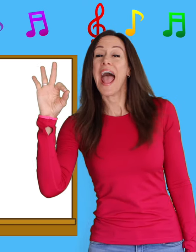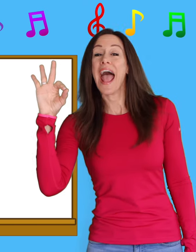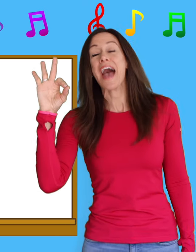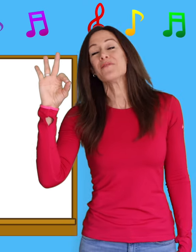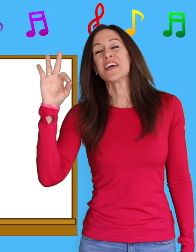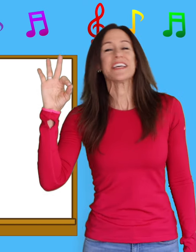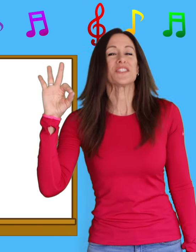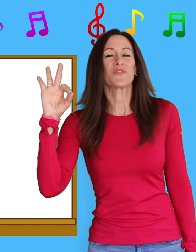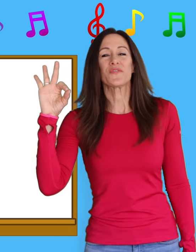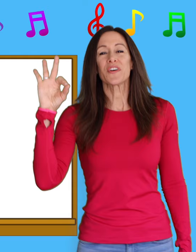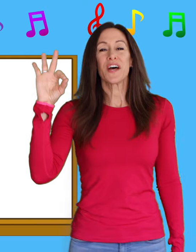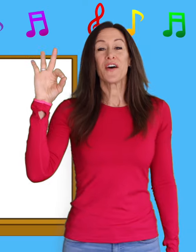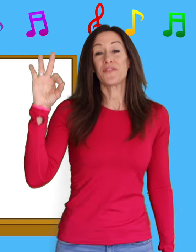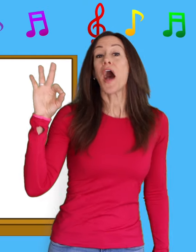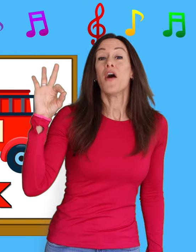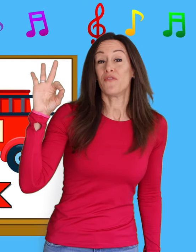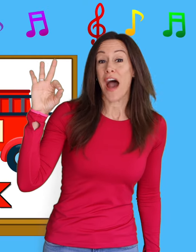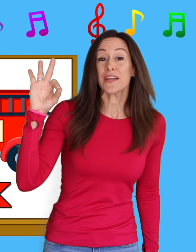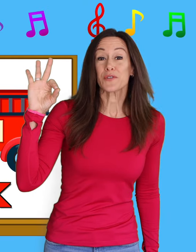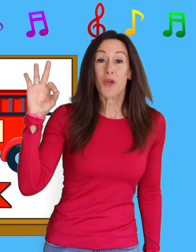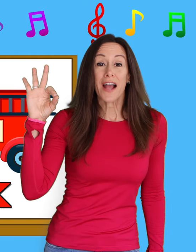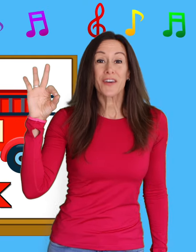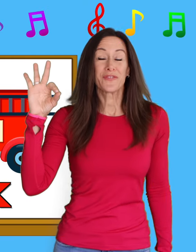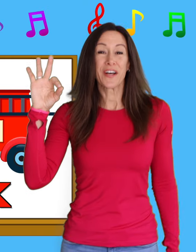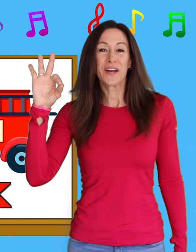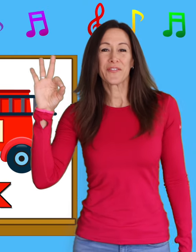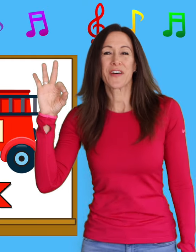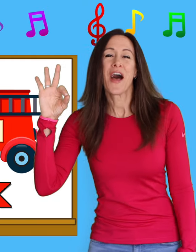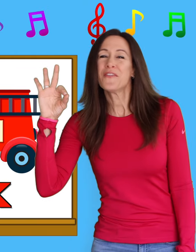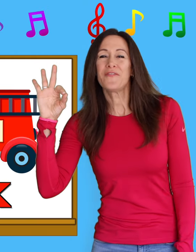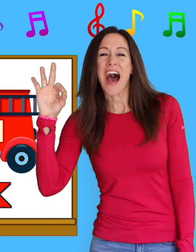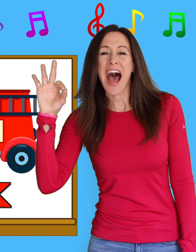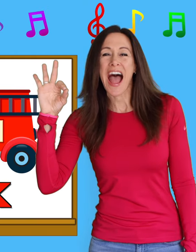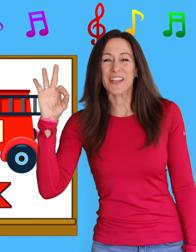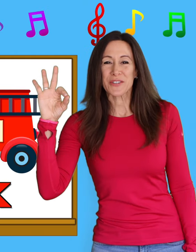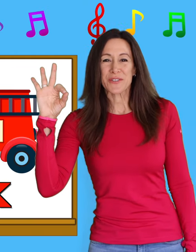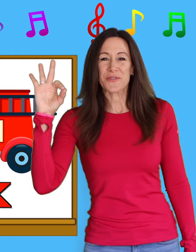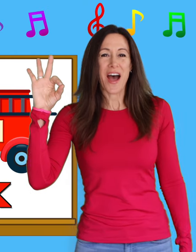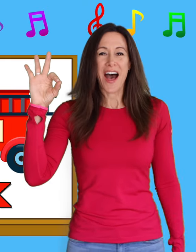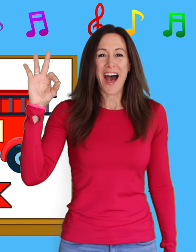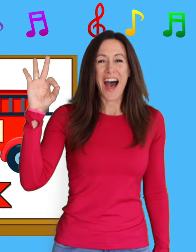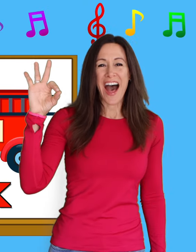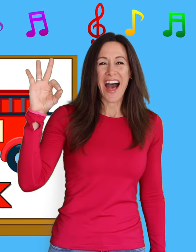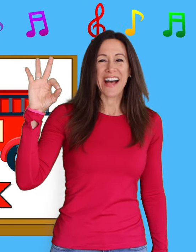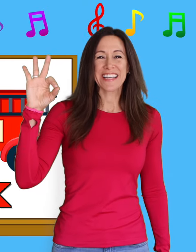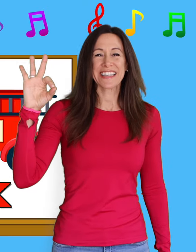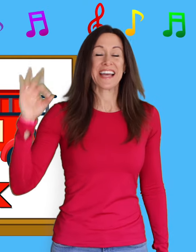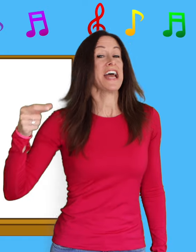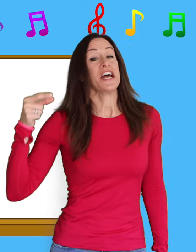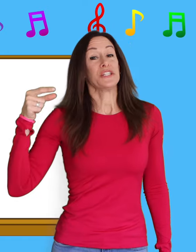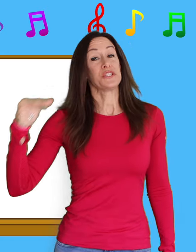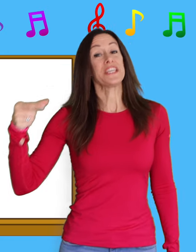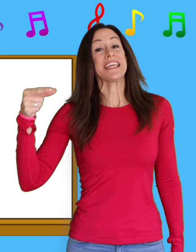is for f-f-firetruck, f-f-firetruck. G